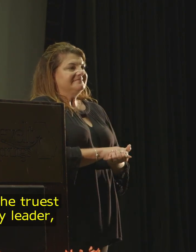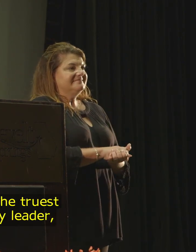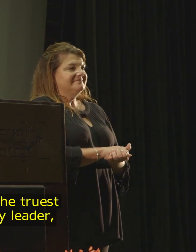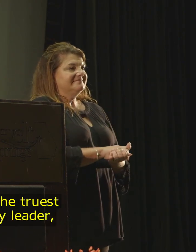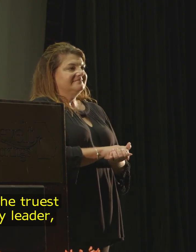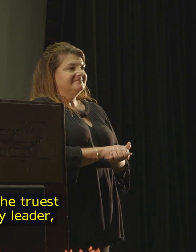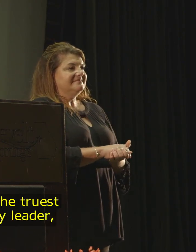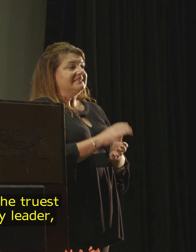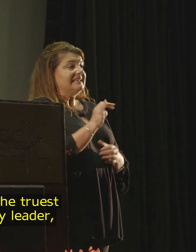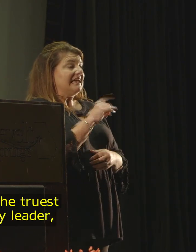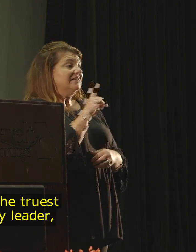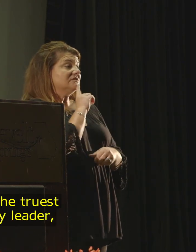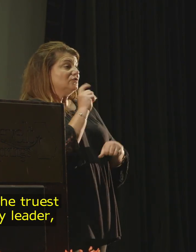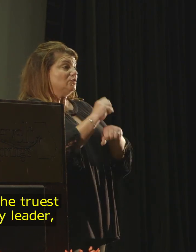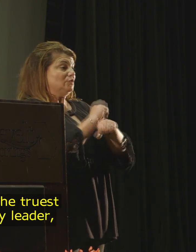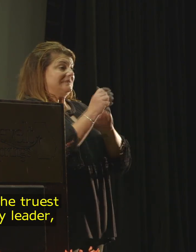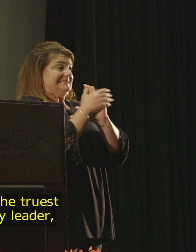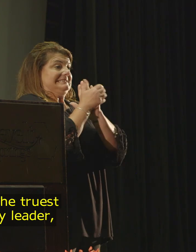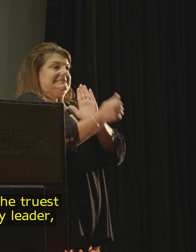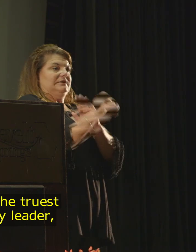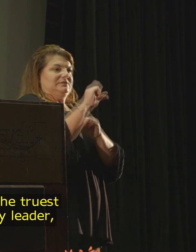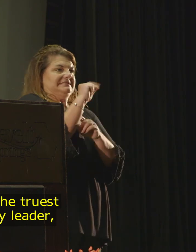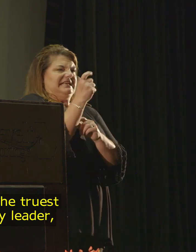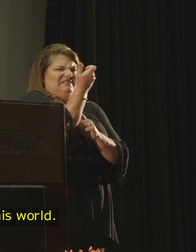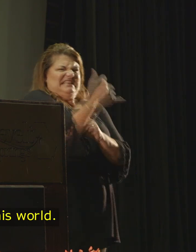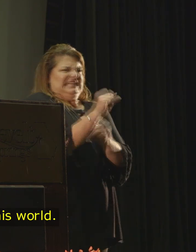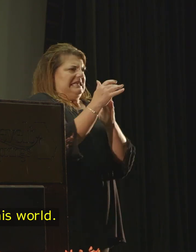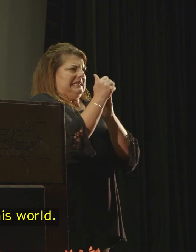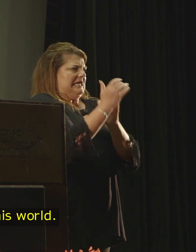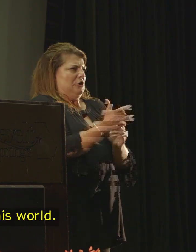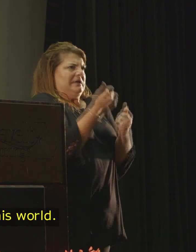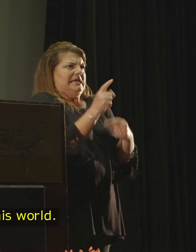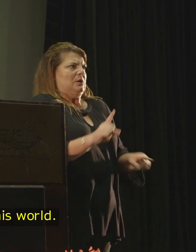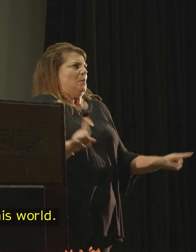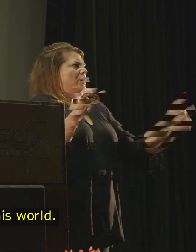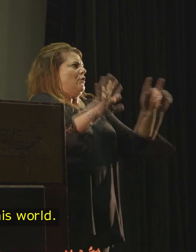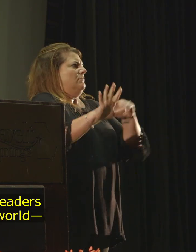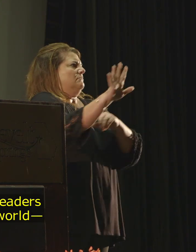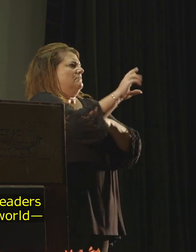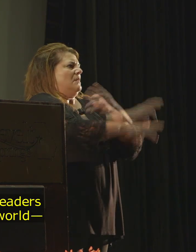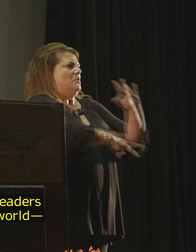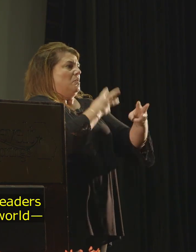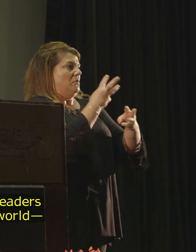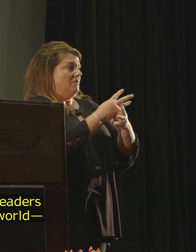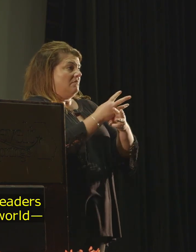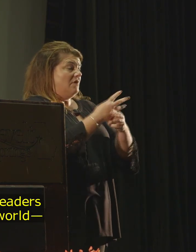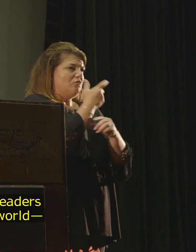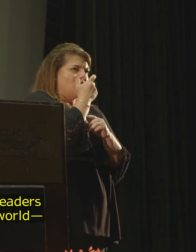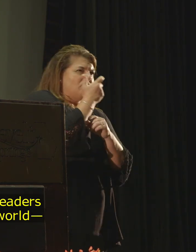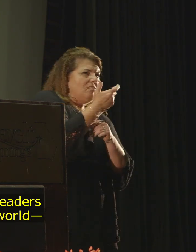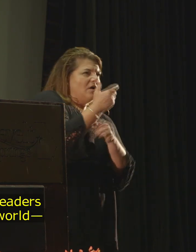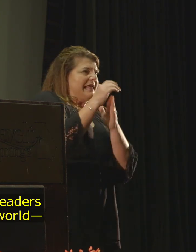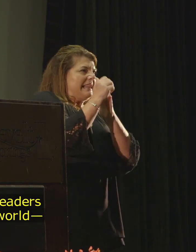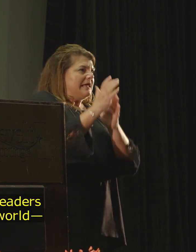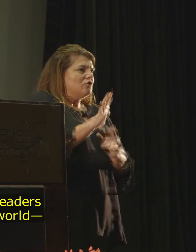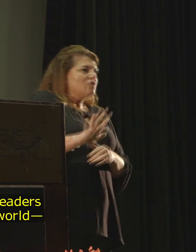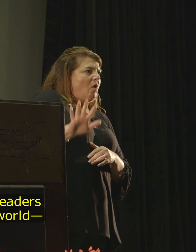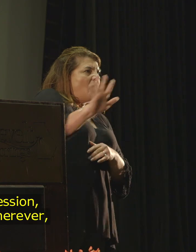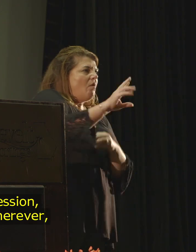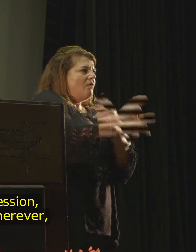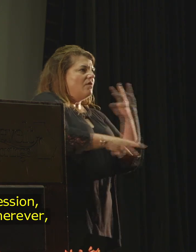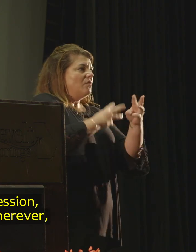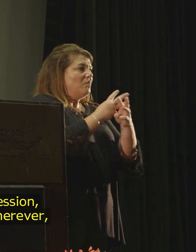That is one of the true skill sets of any leader anywhere in this world. You look at leaders all over the world,